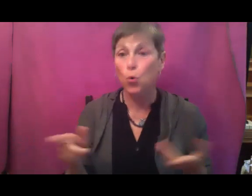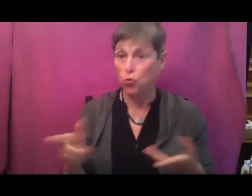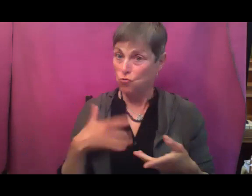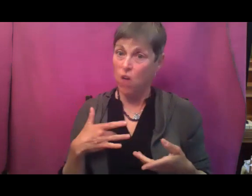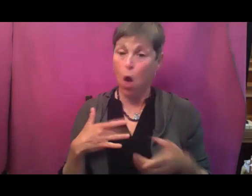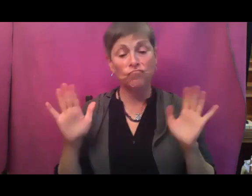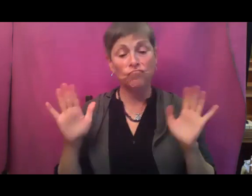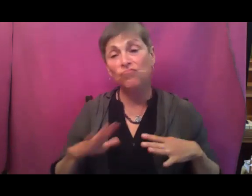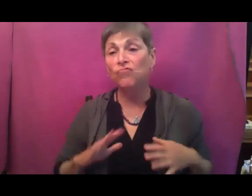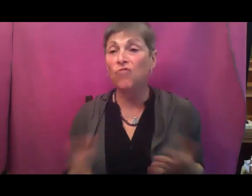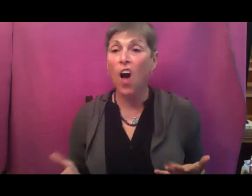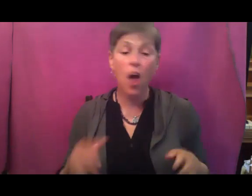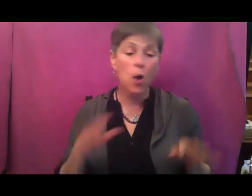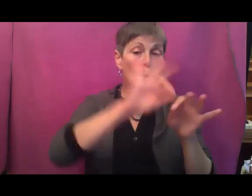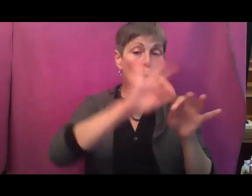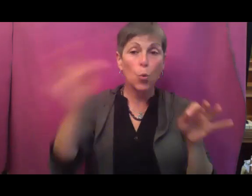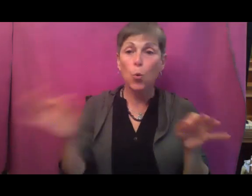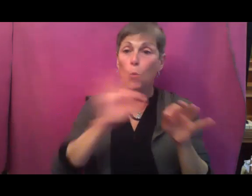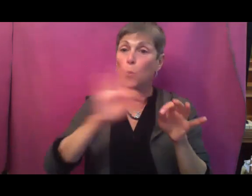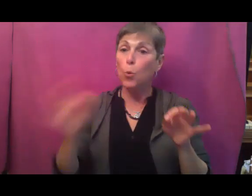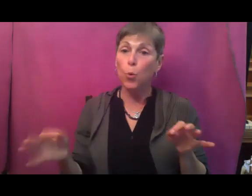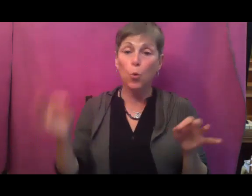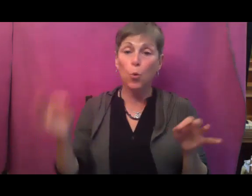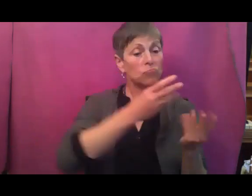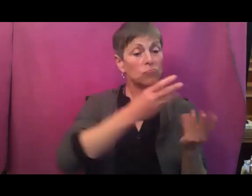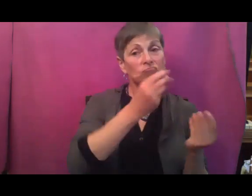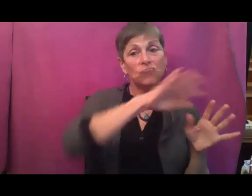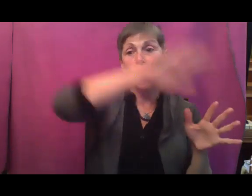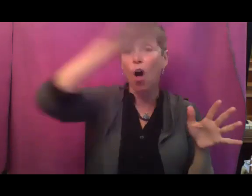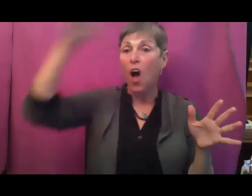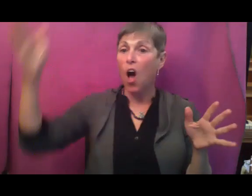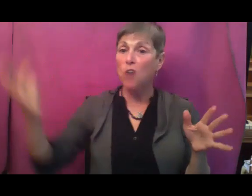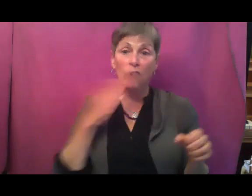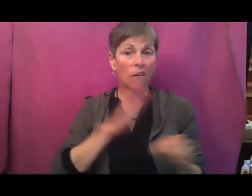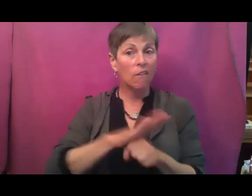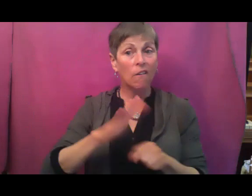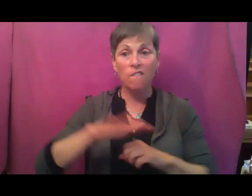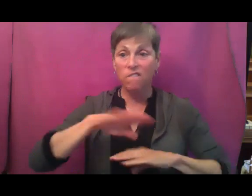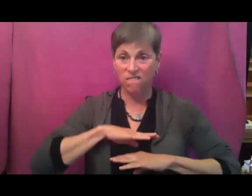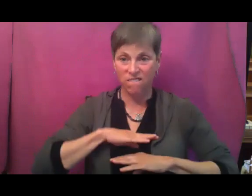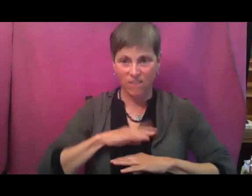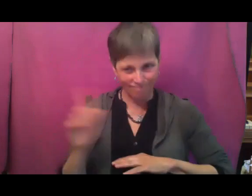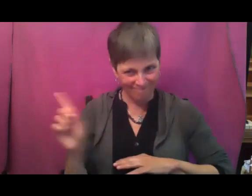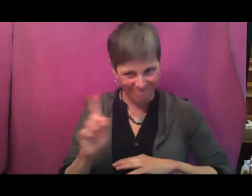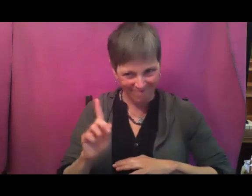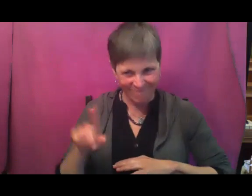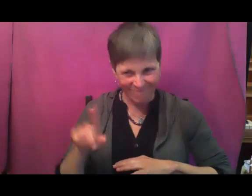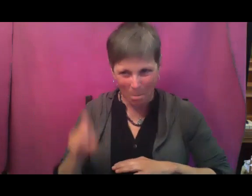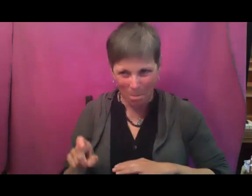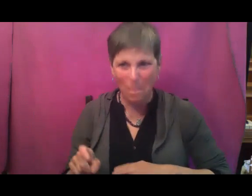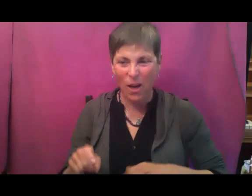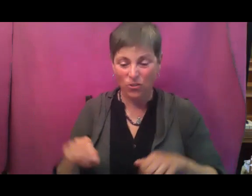cover on, that you are actively weighting down all of those edges so that none of them can find their way in.